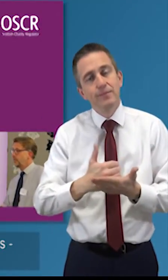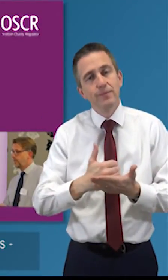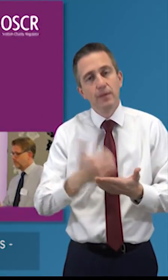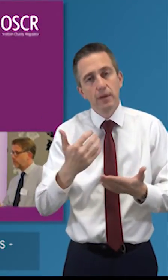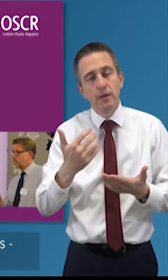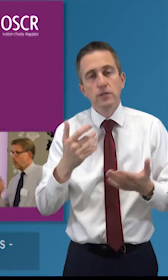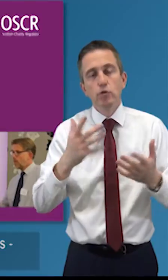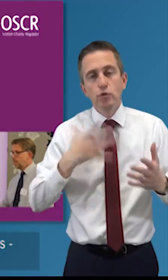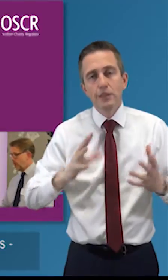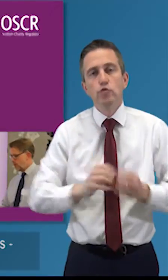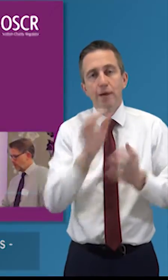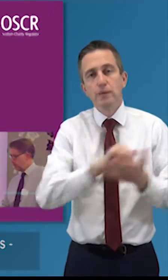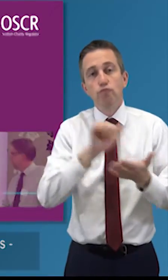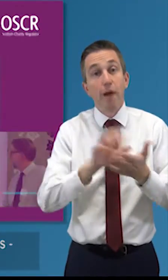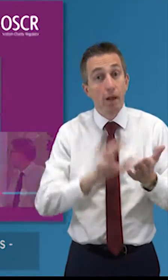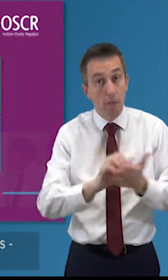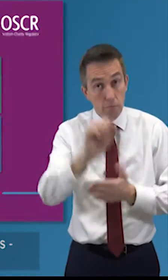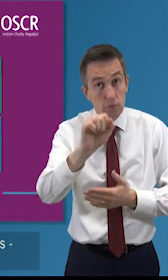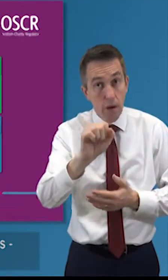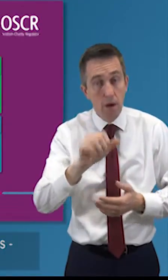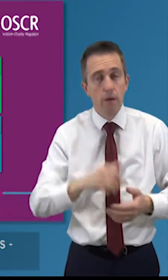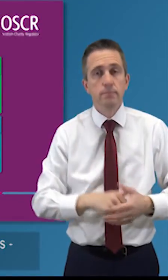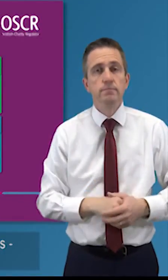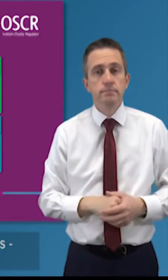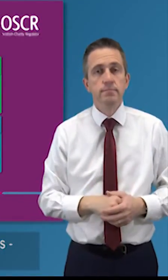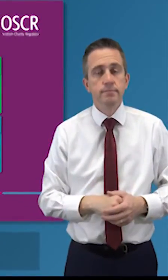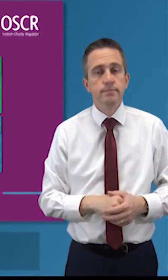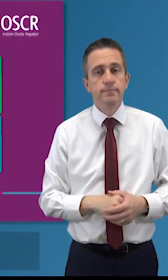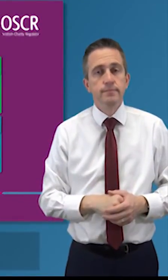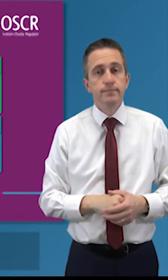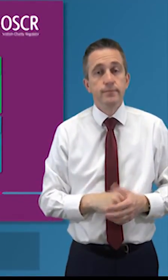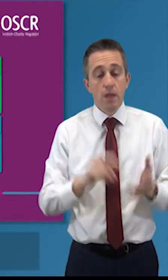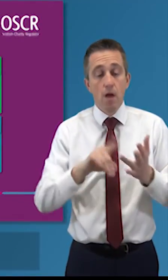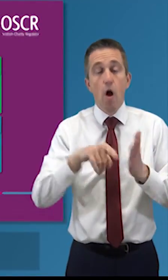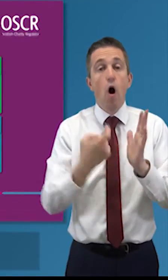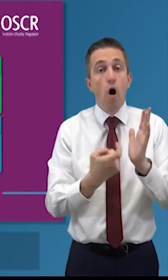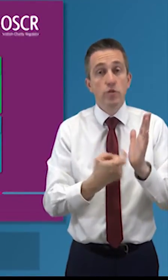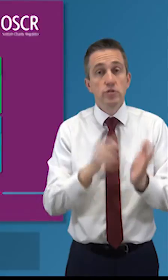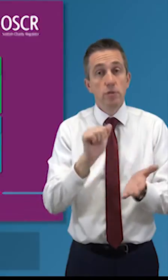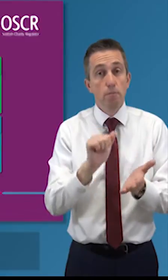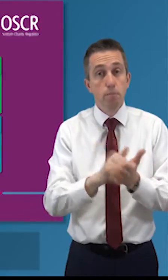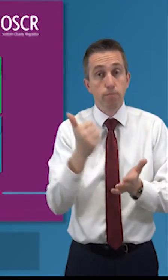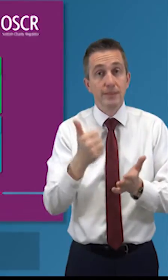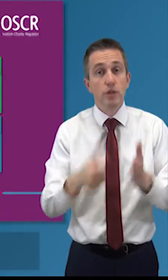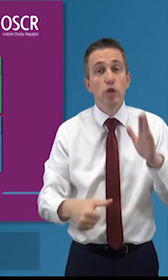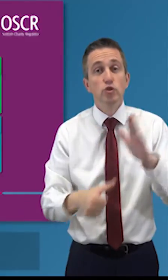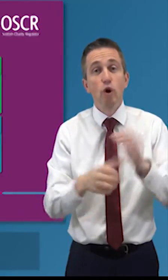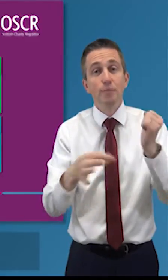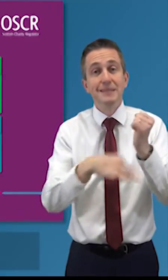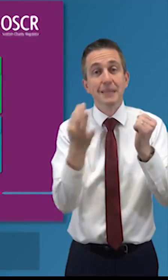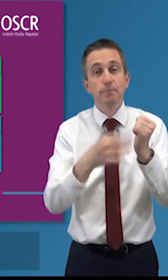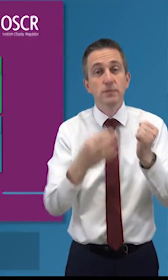issues it's about culture we have published some uh top tips for